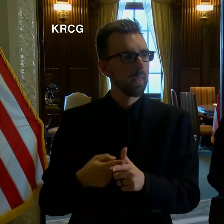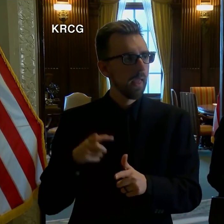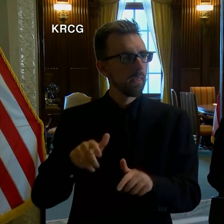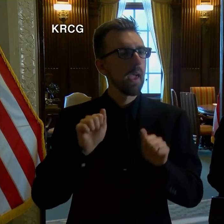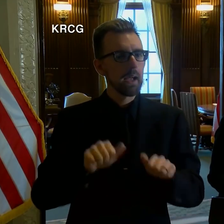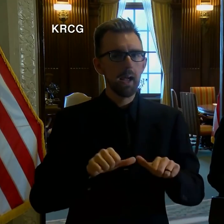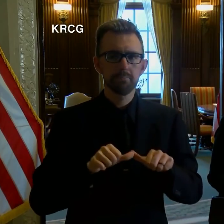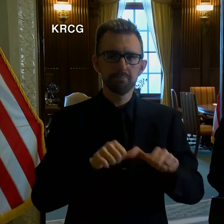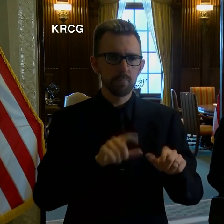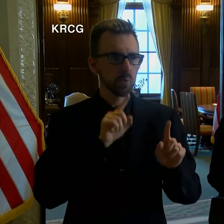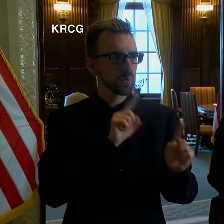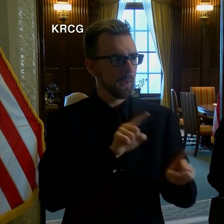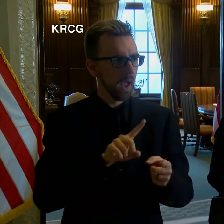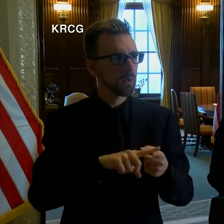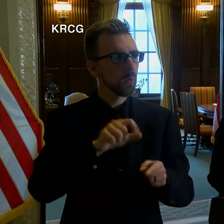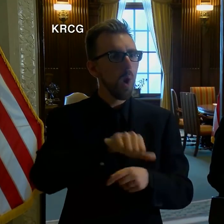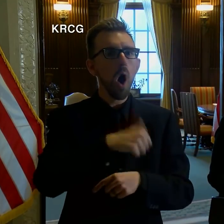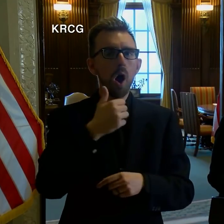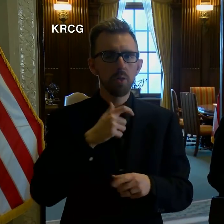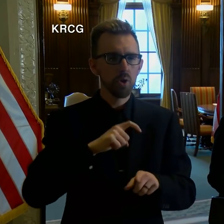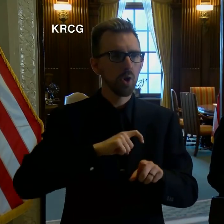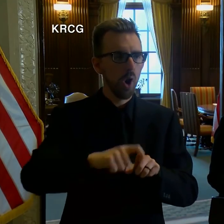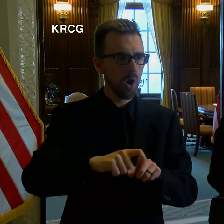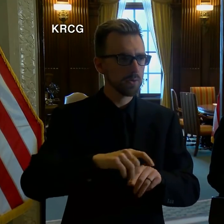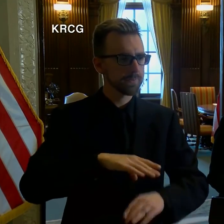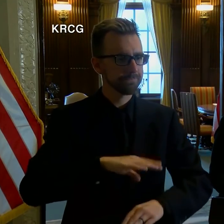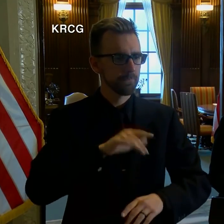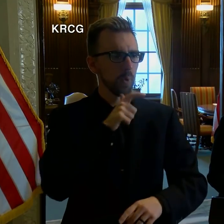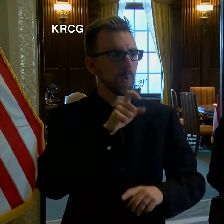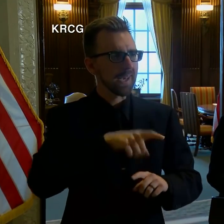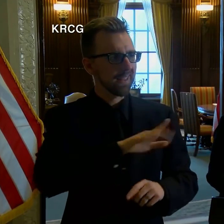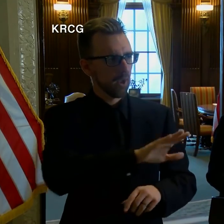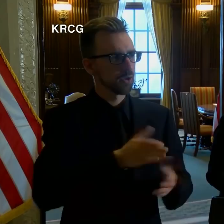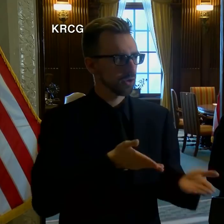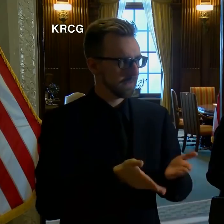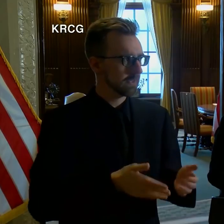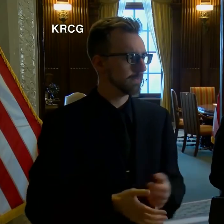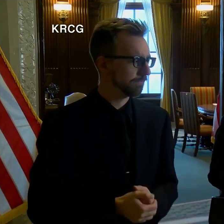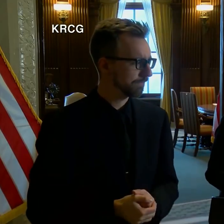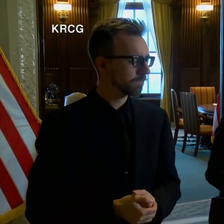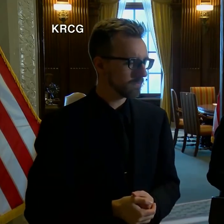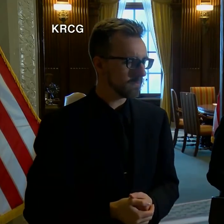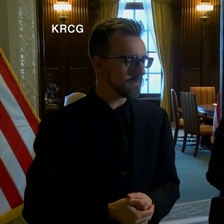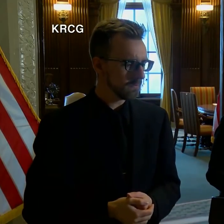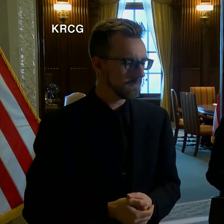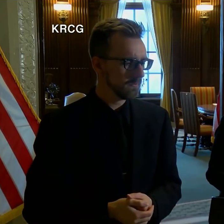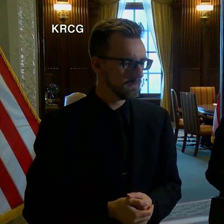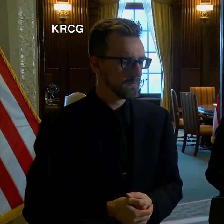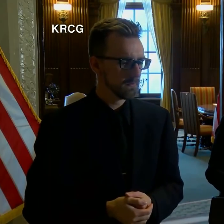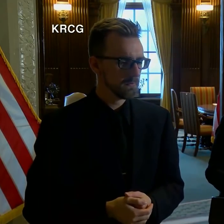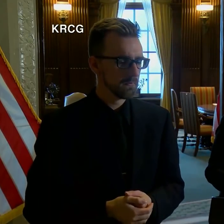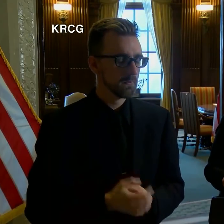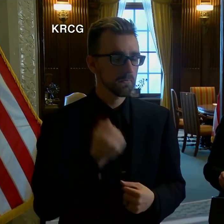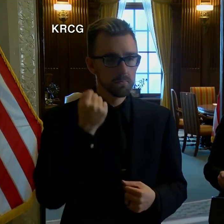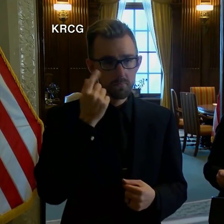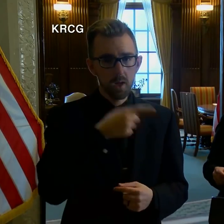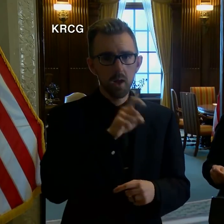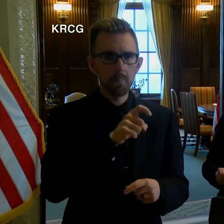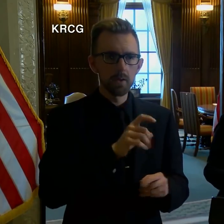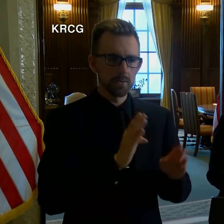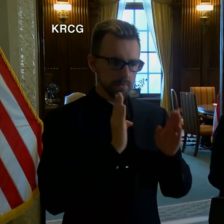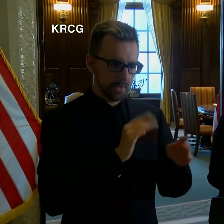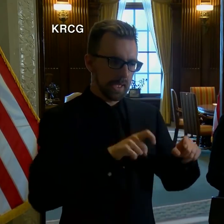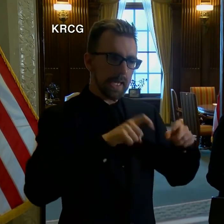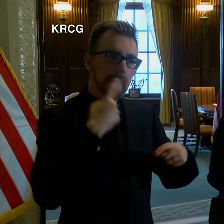continue to respond to other calls needing their service, all the while paying attention to the